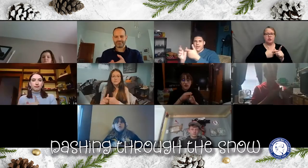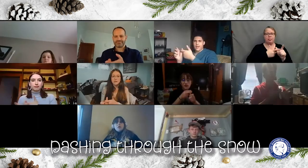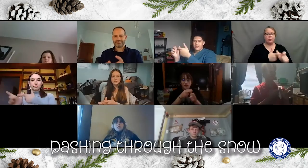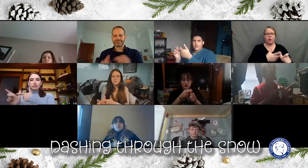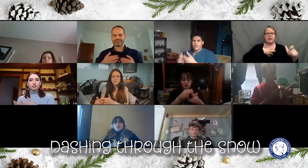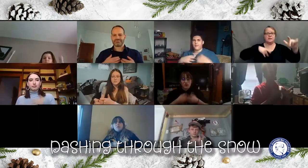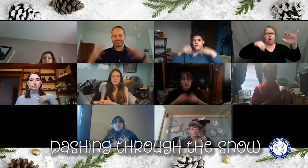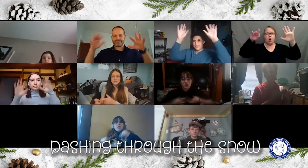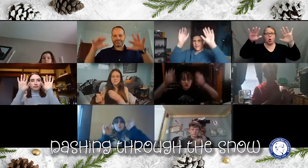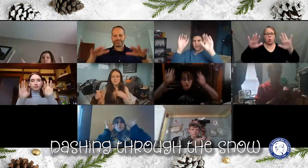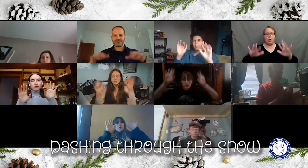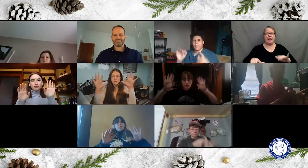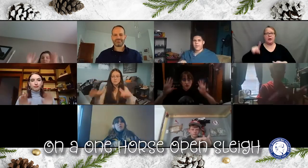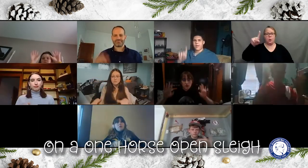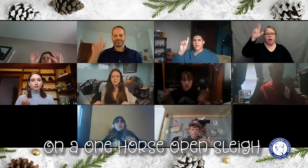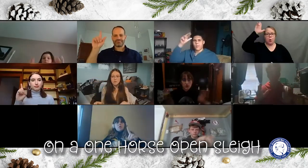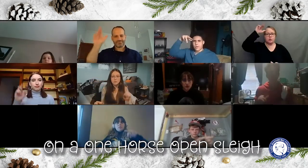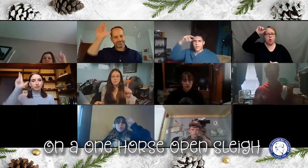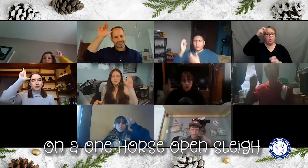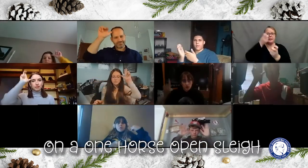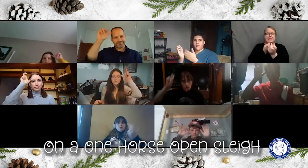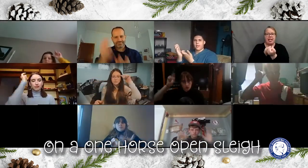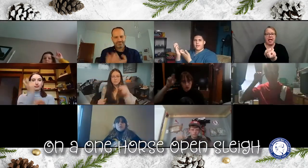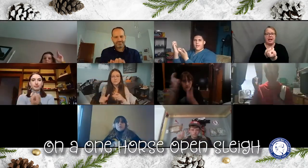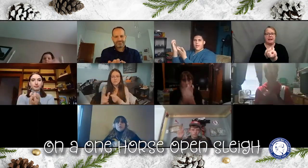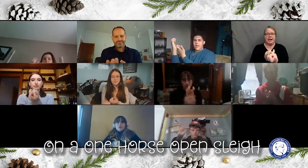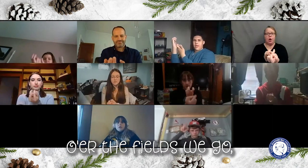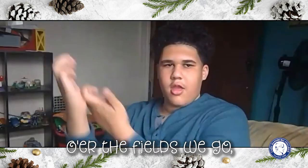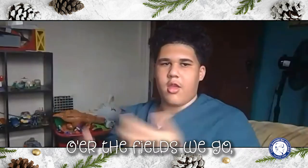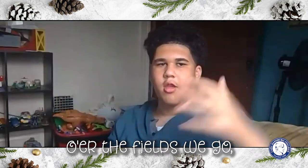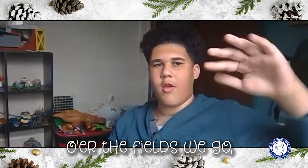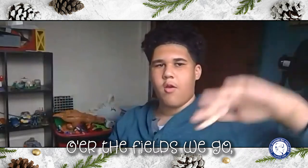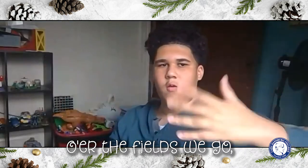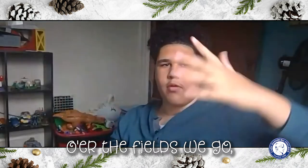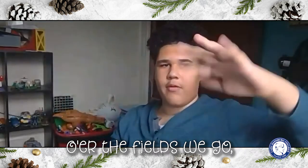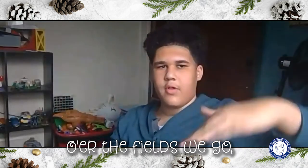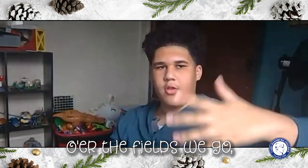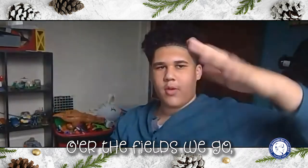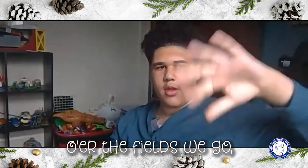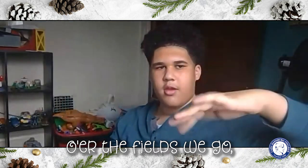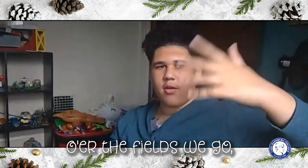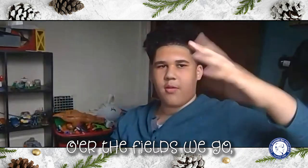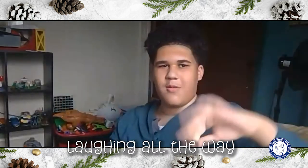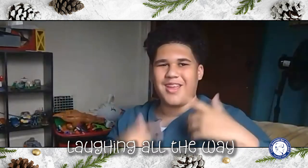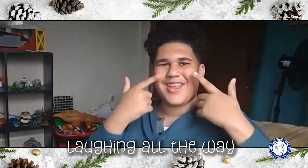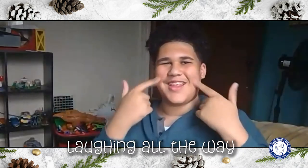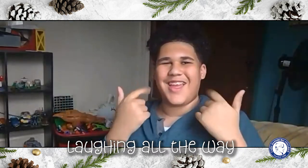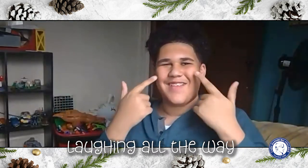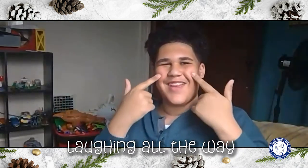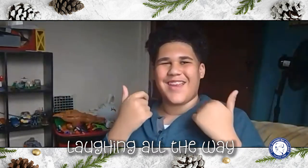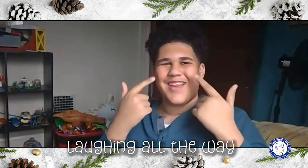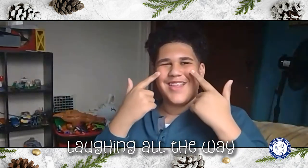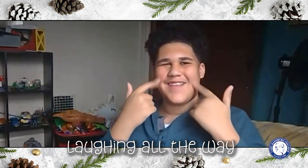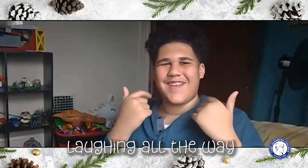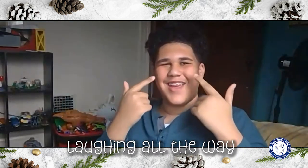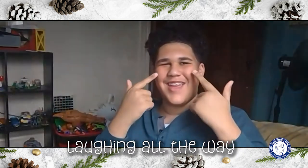Dashing through the snow, and when we're so mislead, And o'er the fields we go, laughing